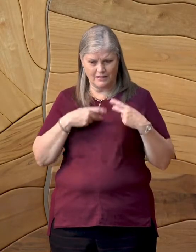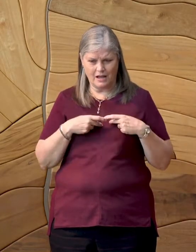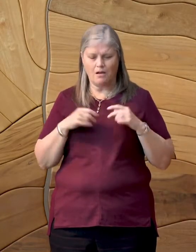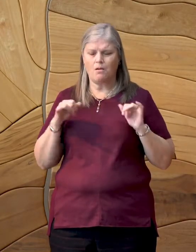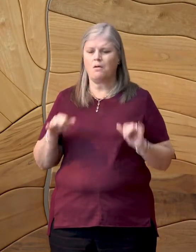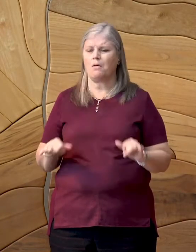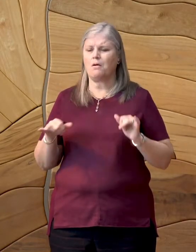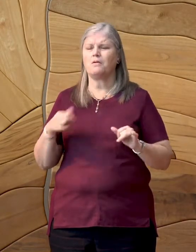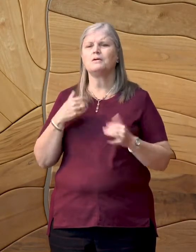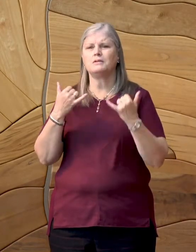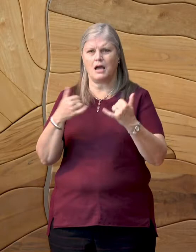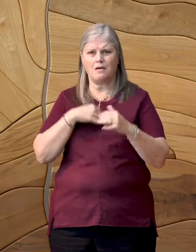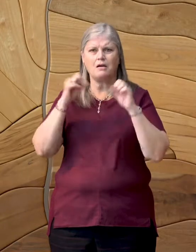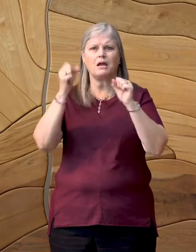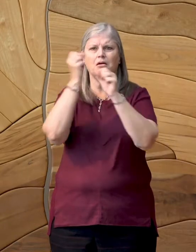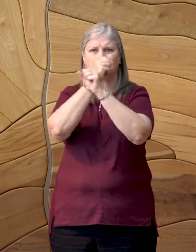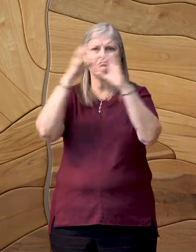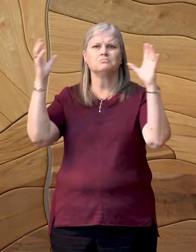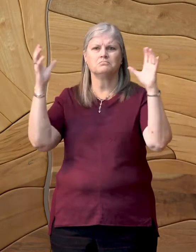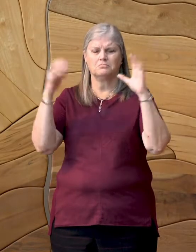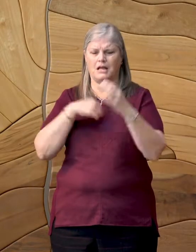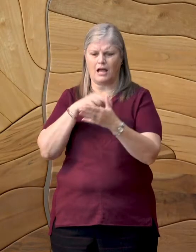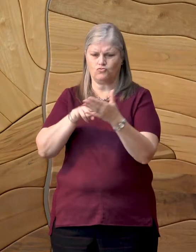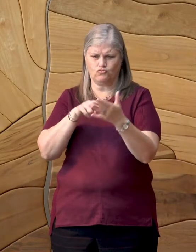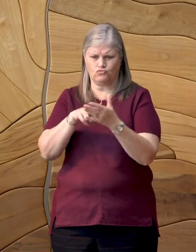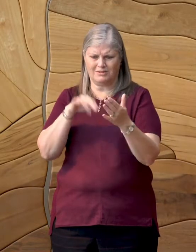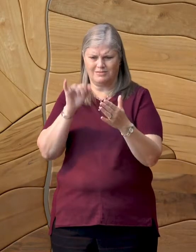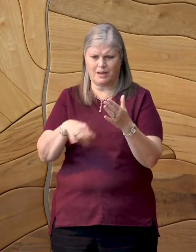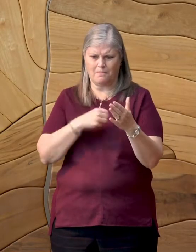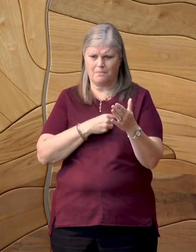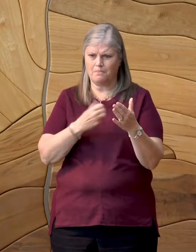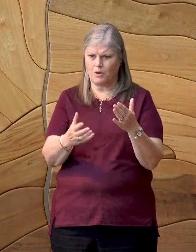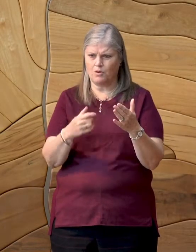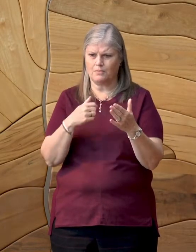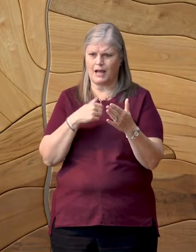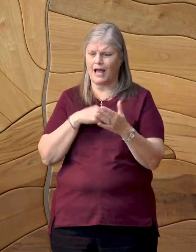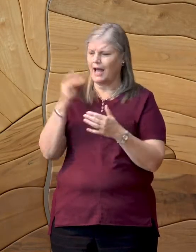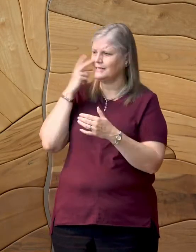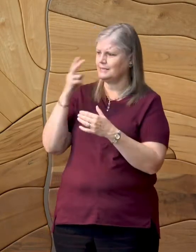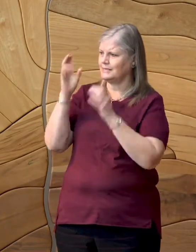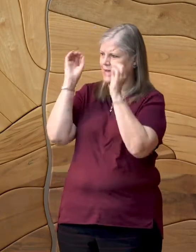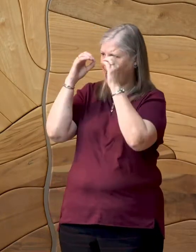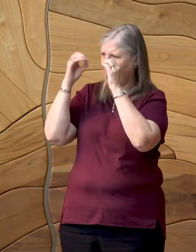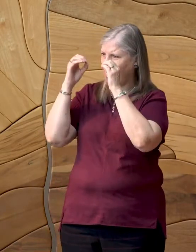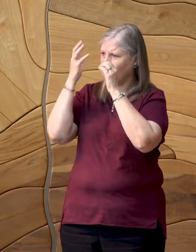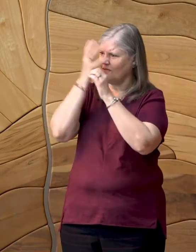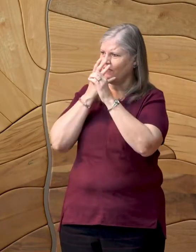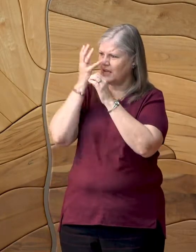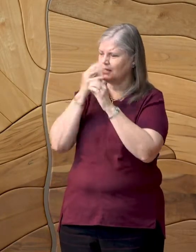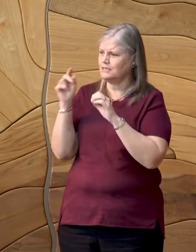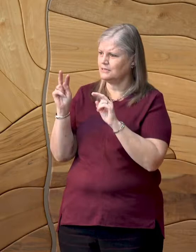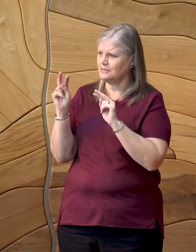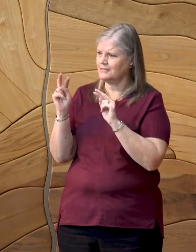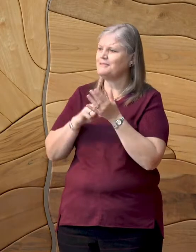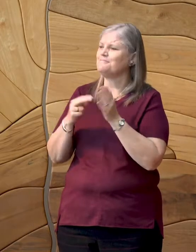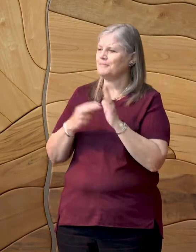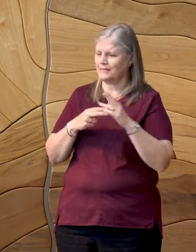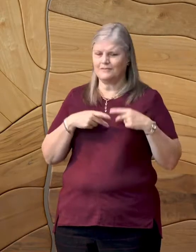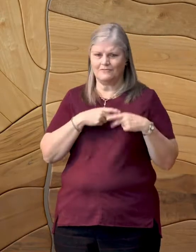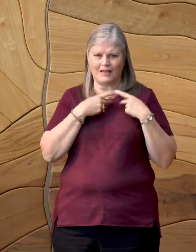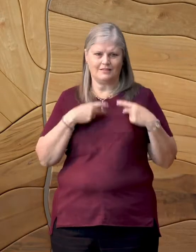I see that. And ever since reading this poem, whenever I see an owl's face, it is also a valentine.